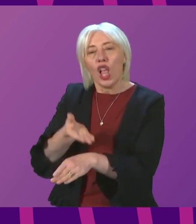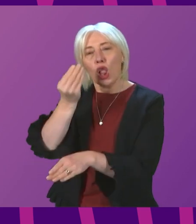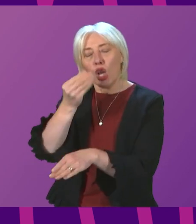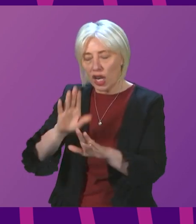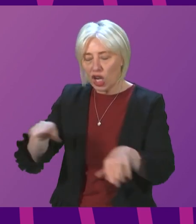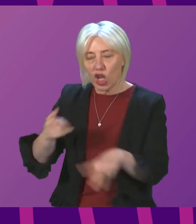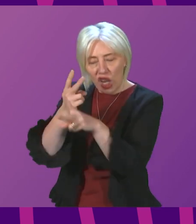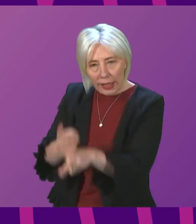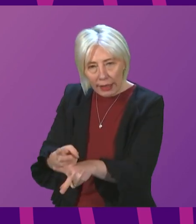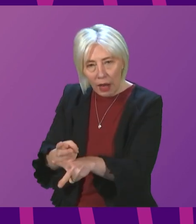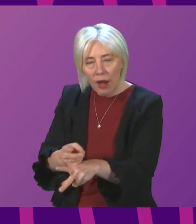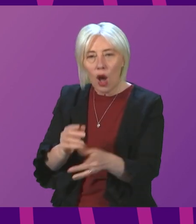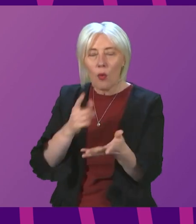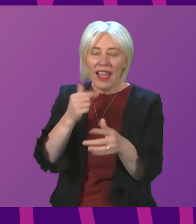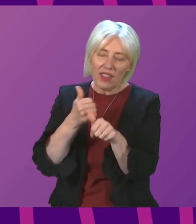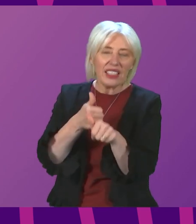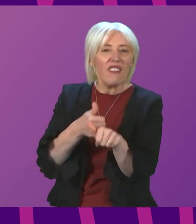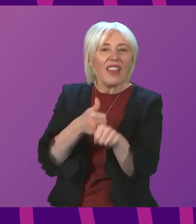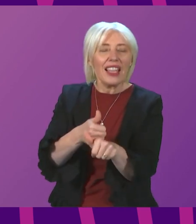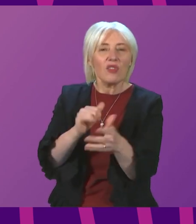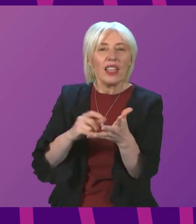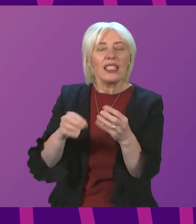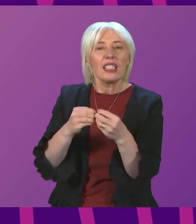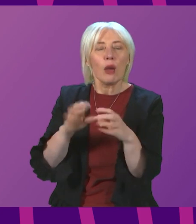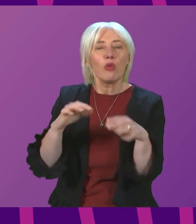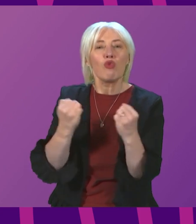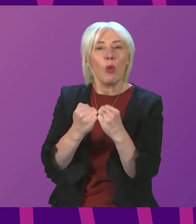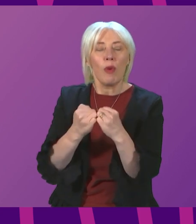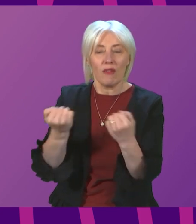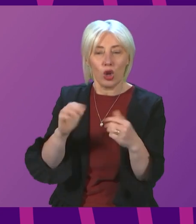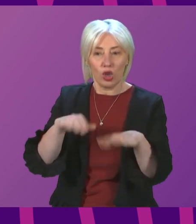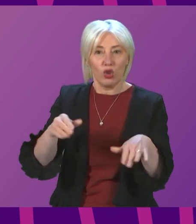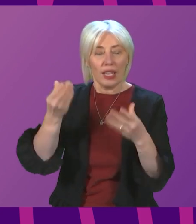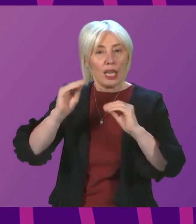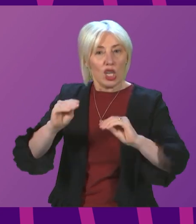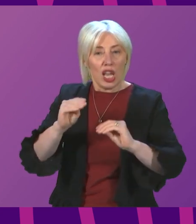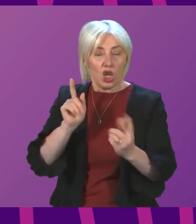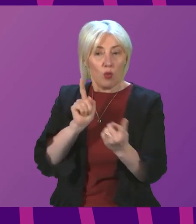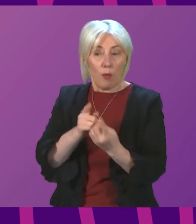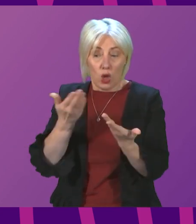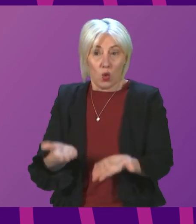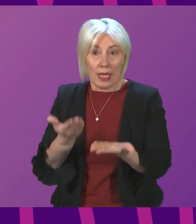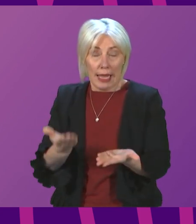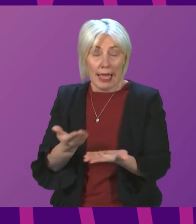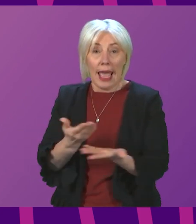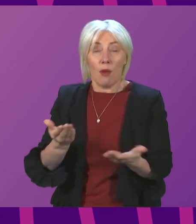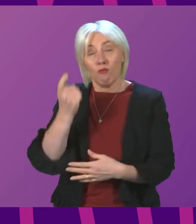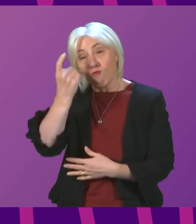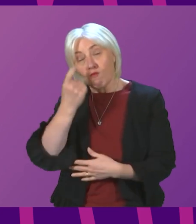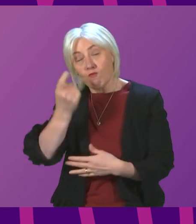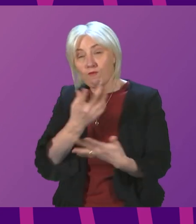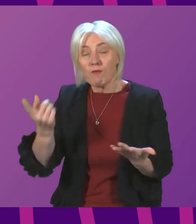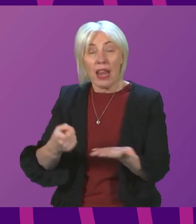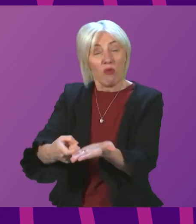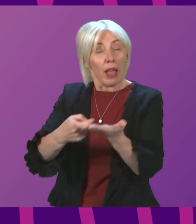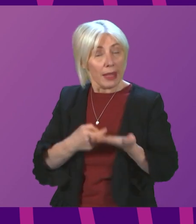The advisory subgroup on education and children's issues is meeting again today. We will consider carefully any recommendations it